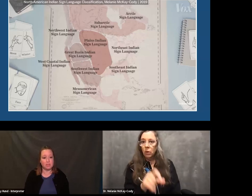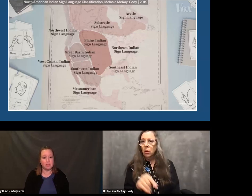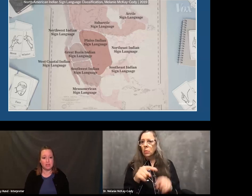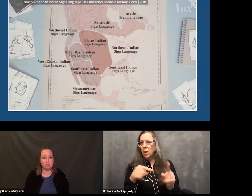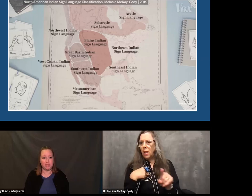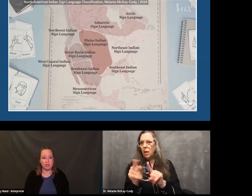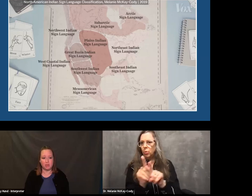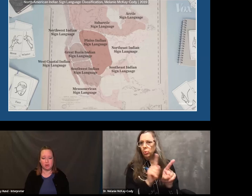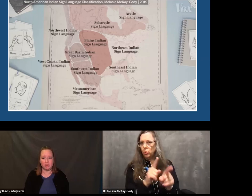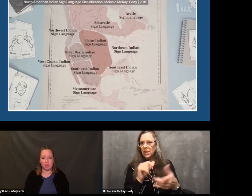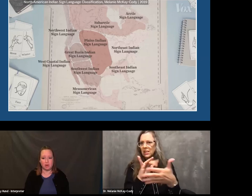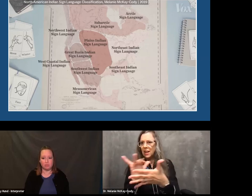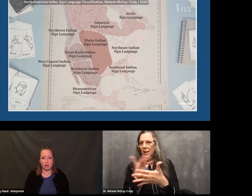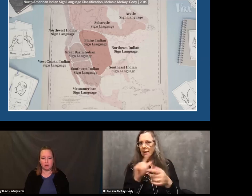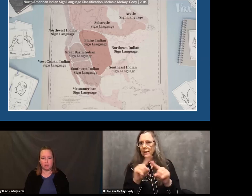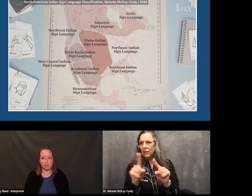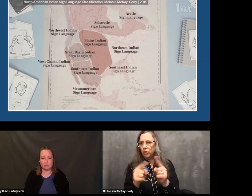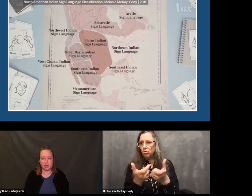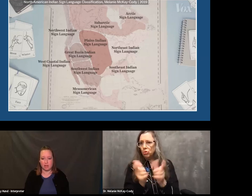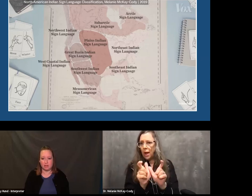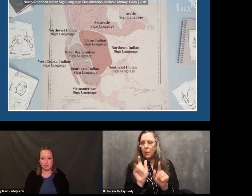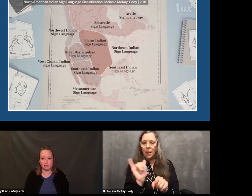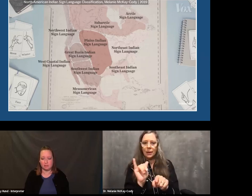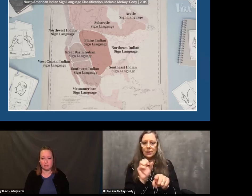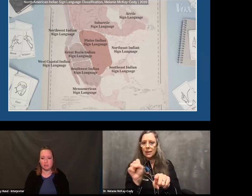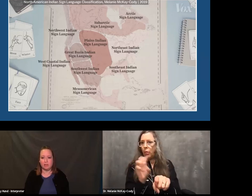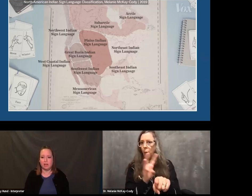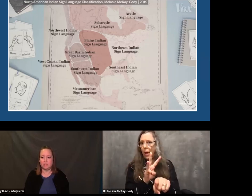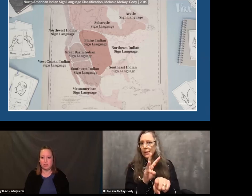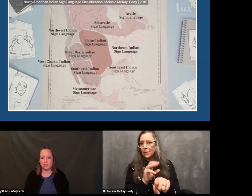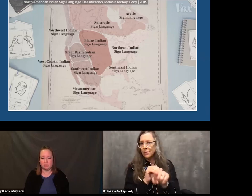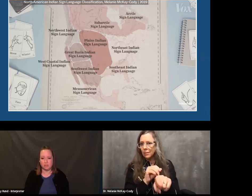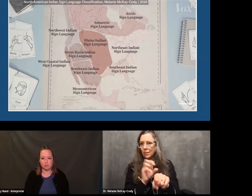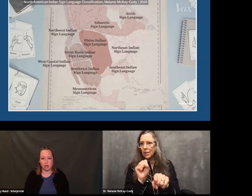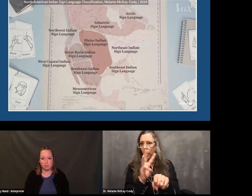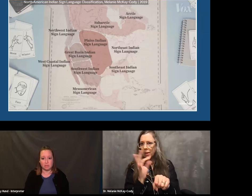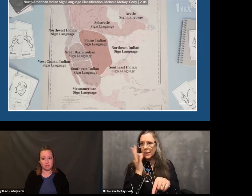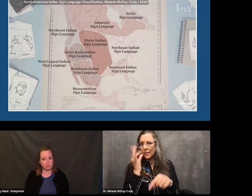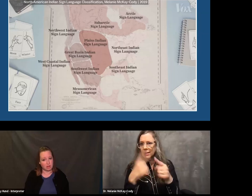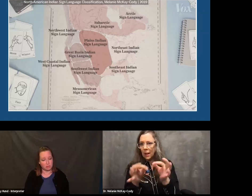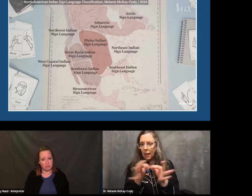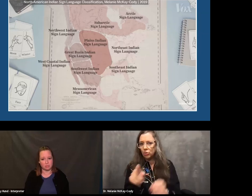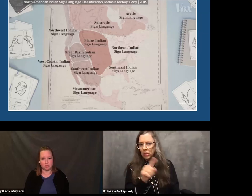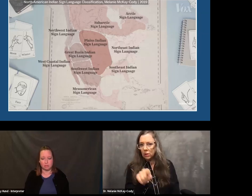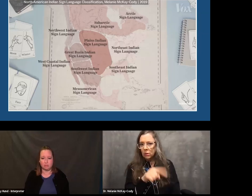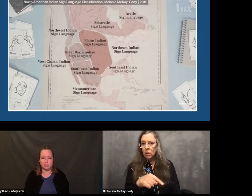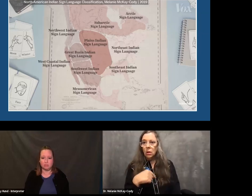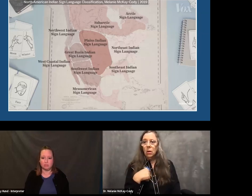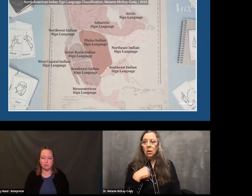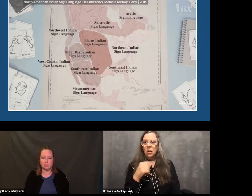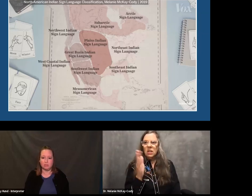And you can see the Plains area there in red on the slide. I've studied different tribes, Southwest, Regional,